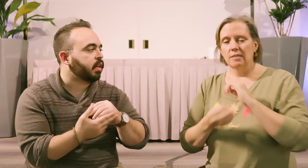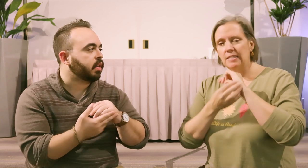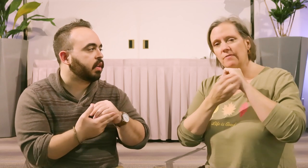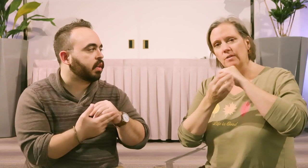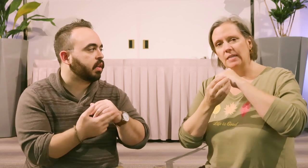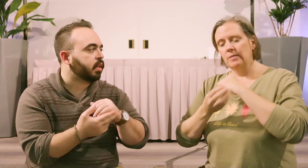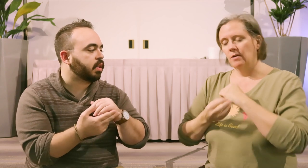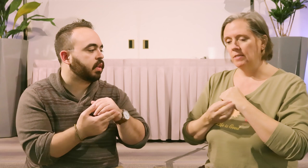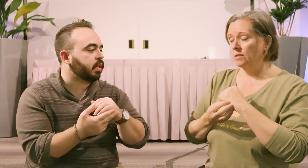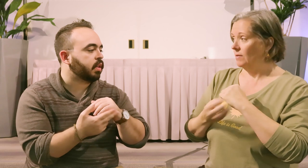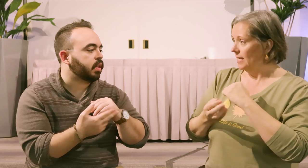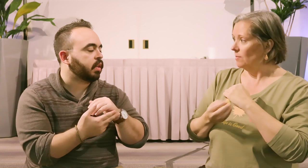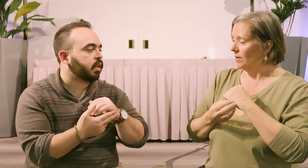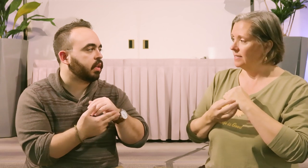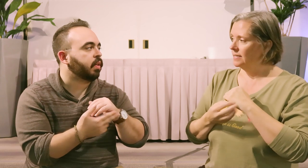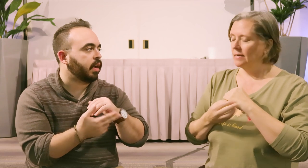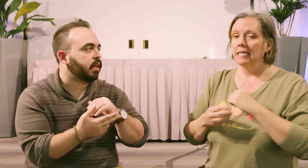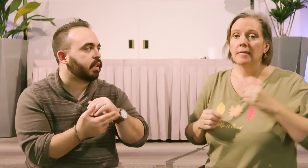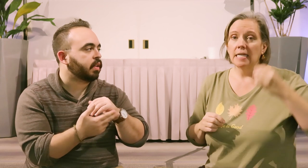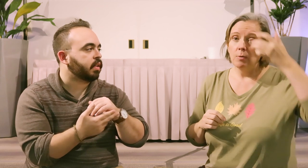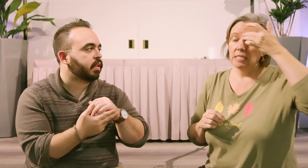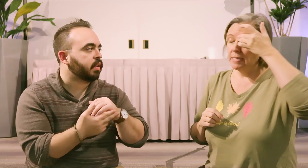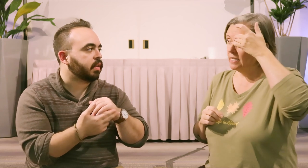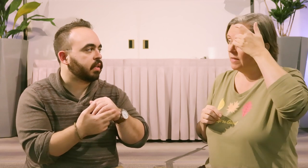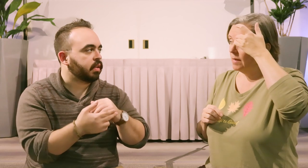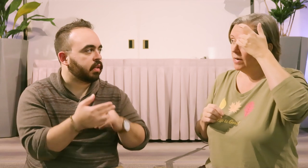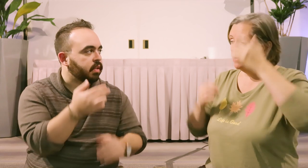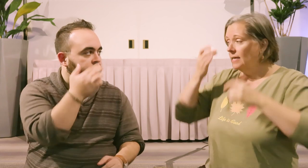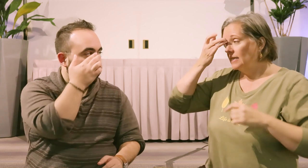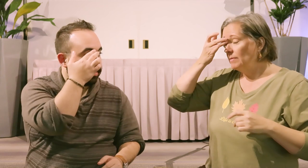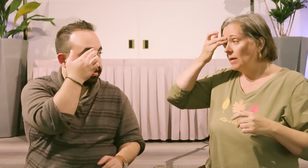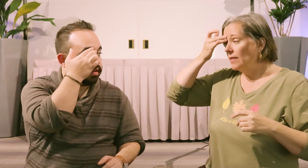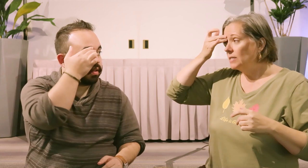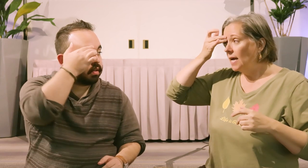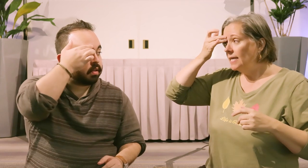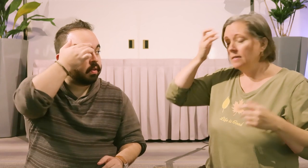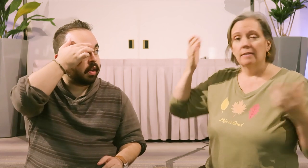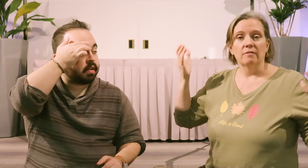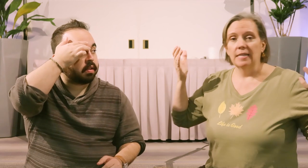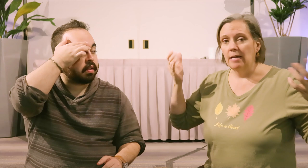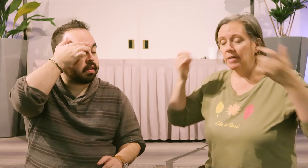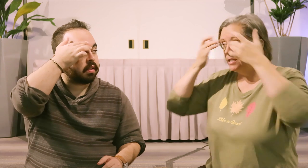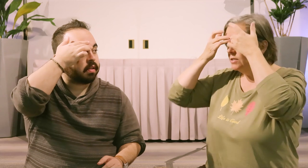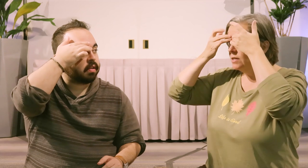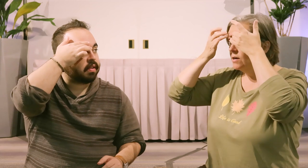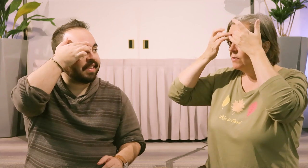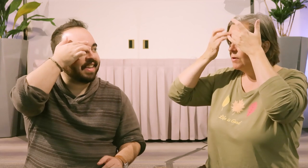so this is the first place we start this is called the setup point. Okay. The next point is the beginning of the eyebrow and it can be on either side. Okay. If you're feeling ambitious you can go for both